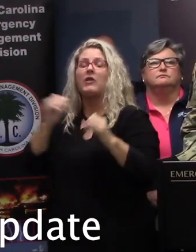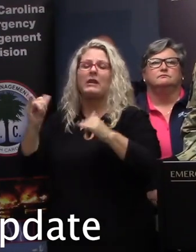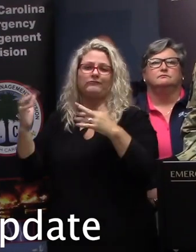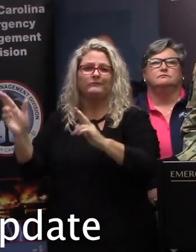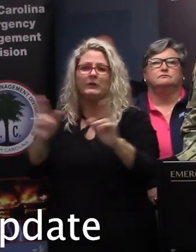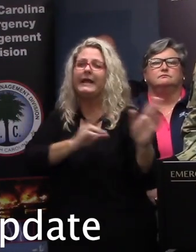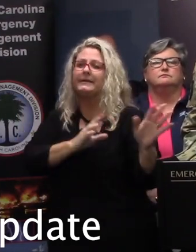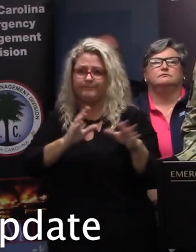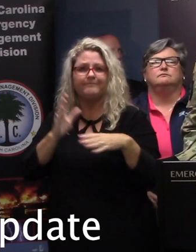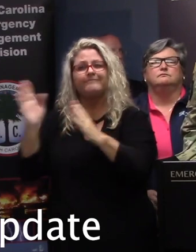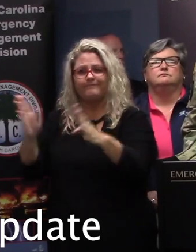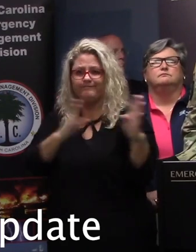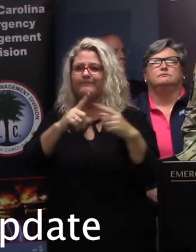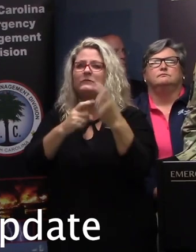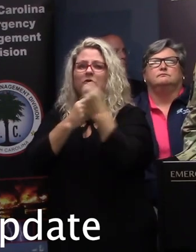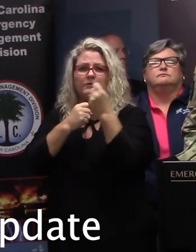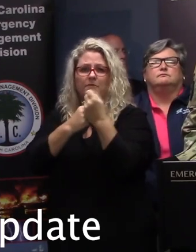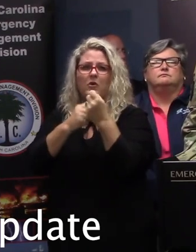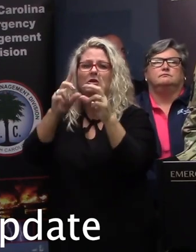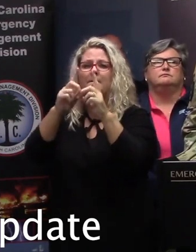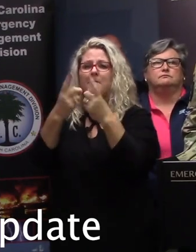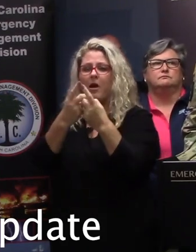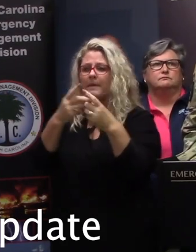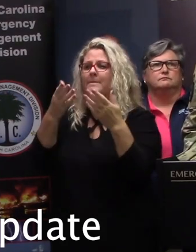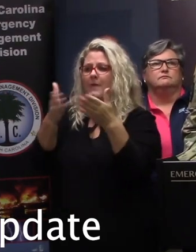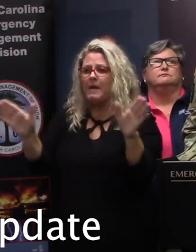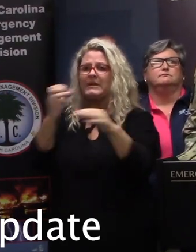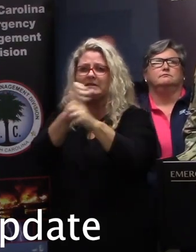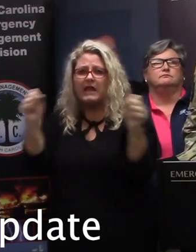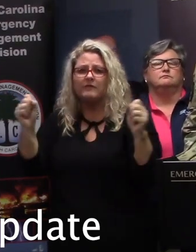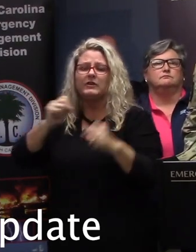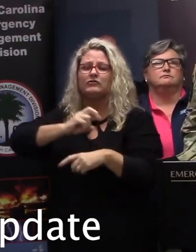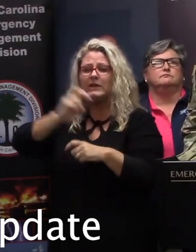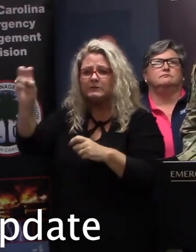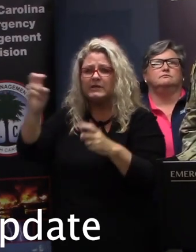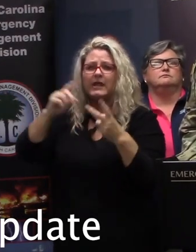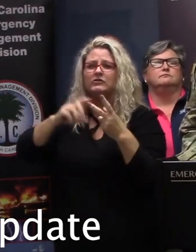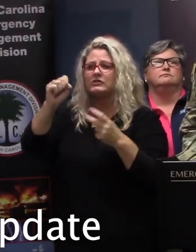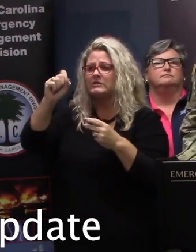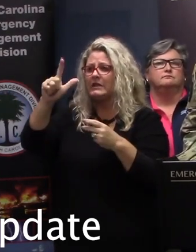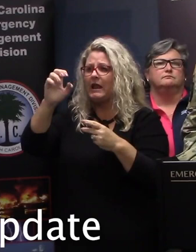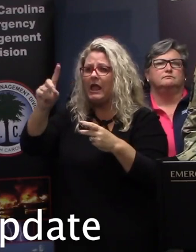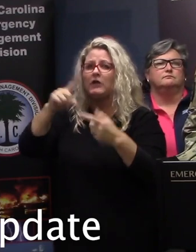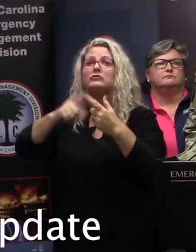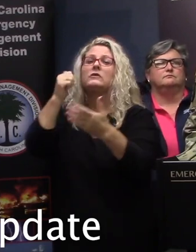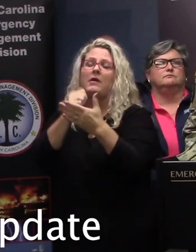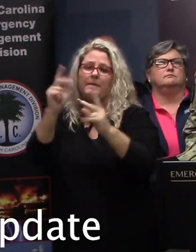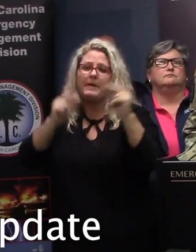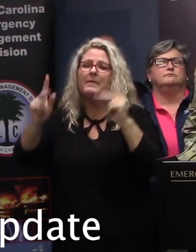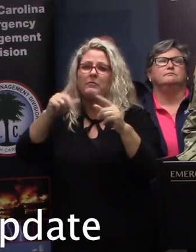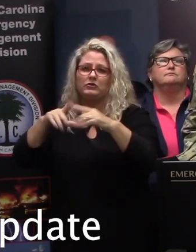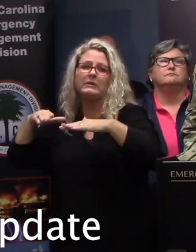now to support the Department of Public Safety and Department of Transportation and SLED in an orderly and safe evacuation of the affected